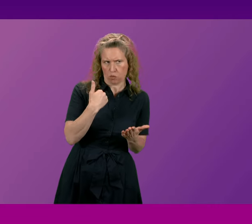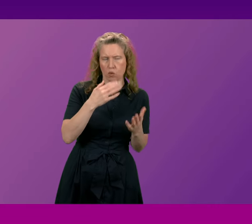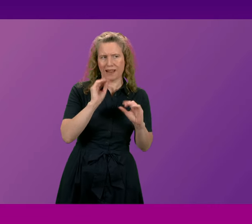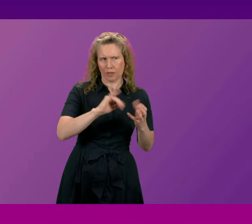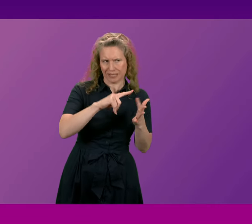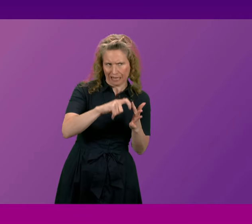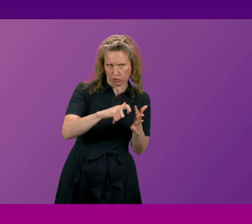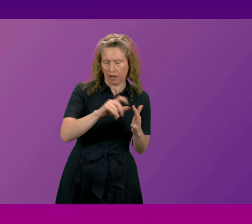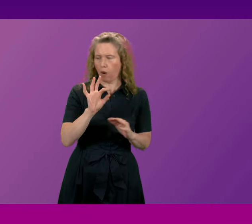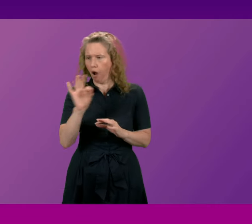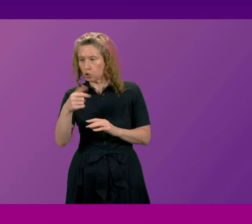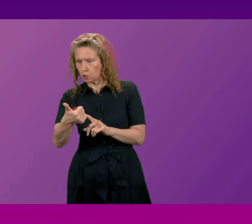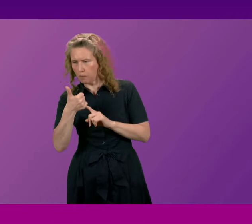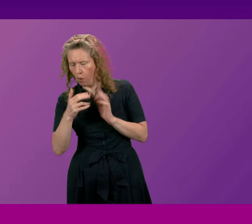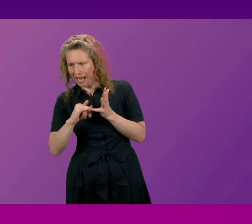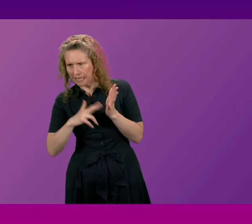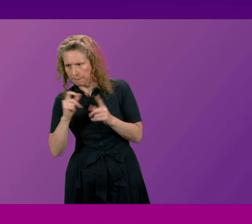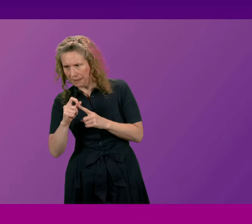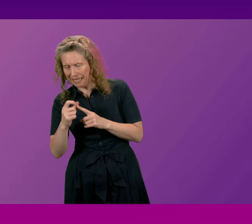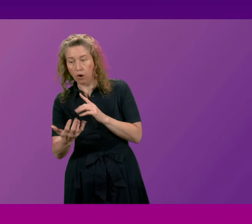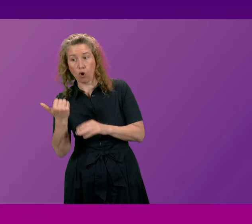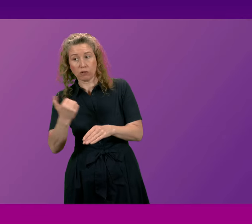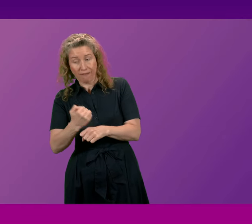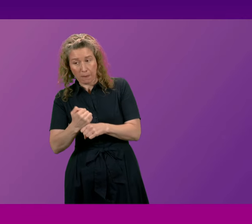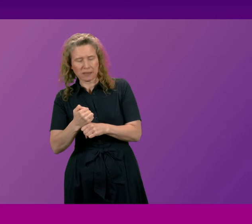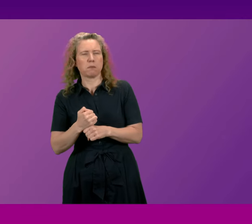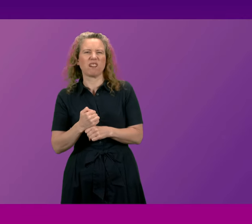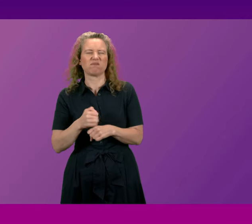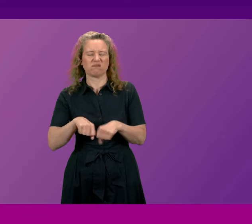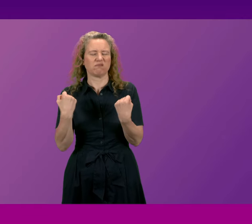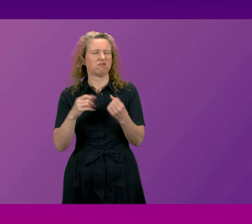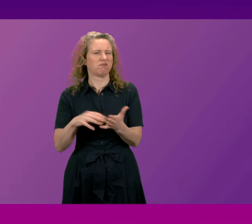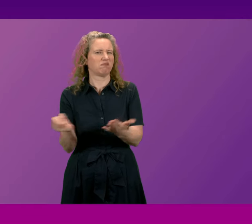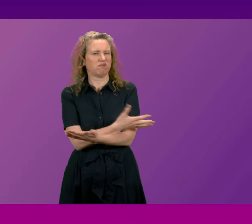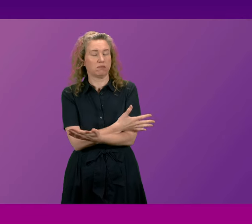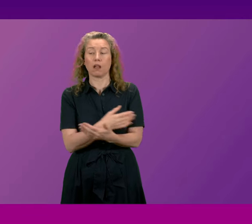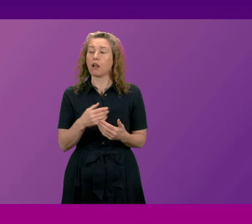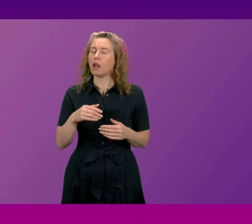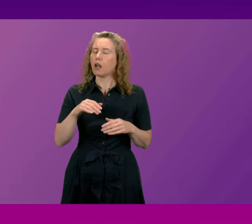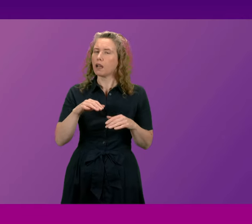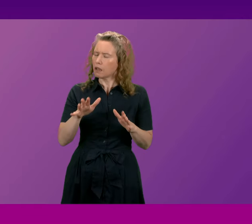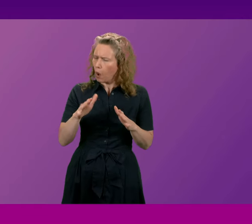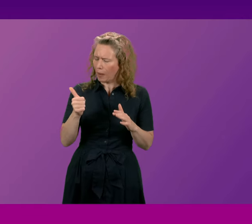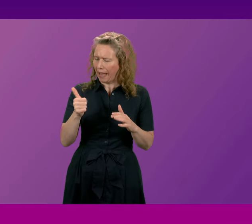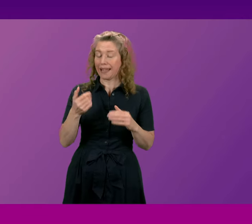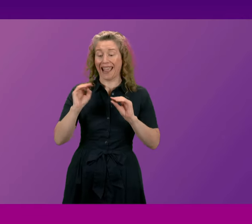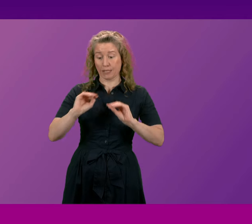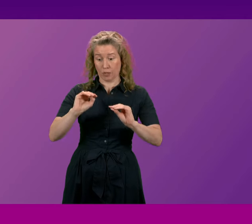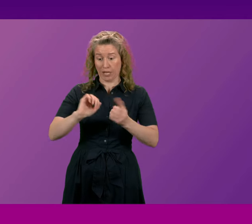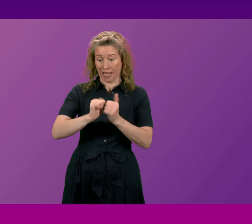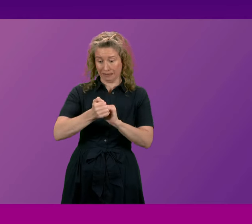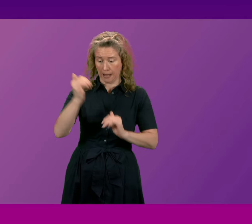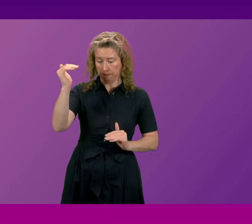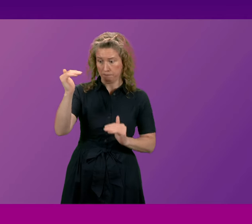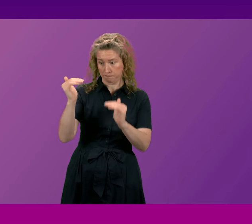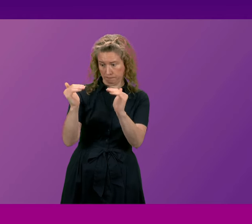asked people to support the SNP to get them into government has now been broken. Eradicating the attainment gap was supposed to be